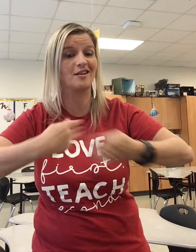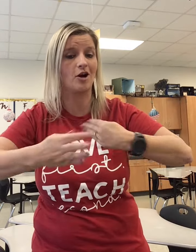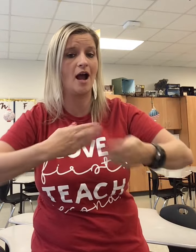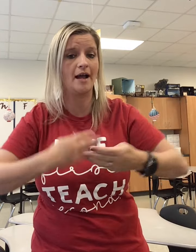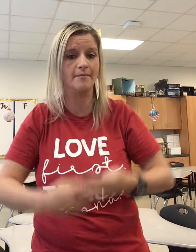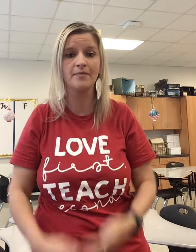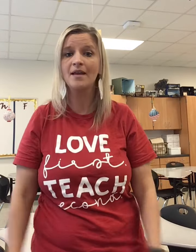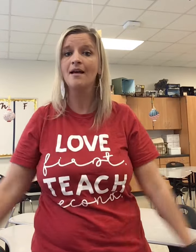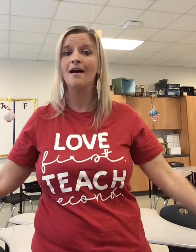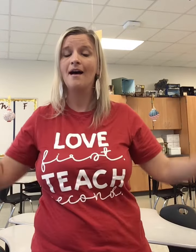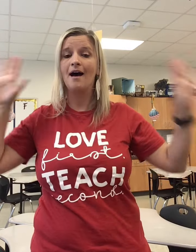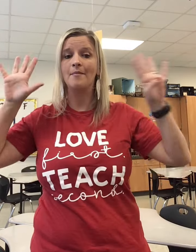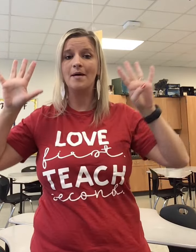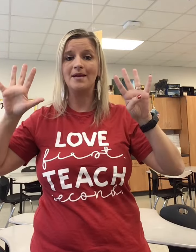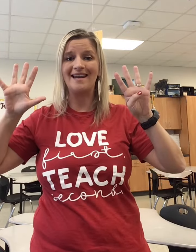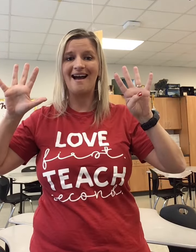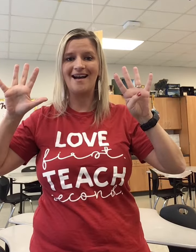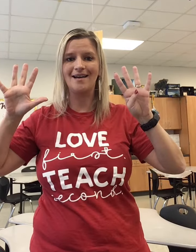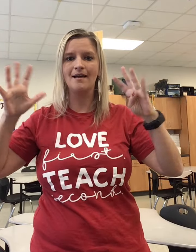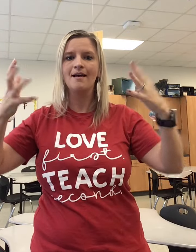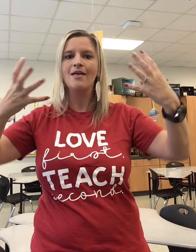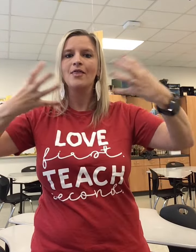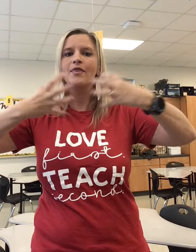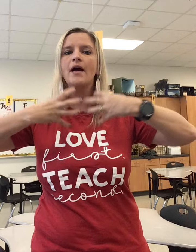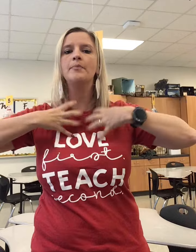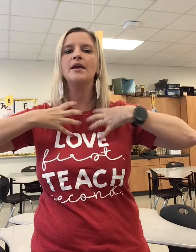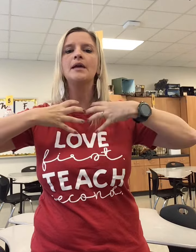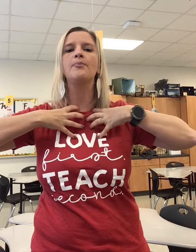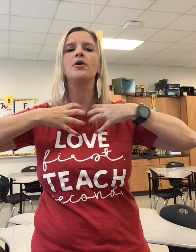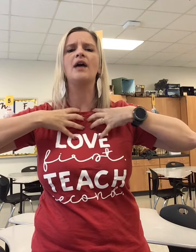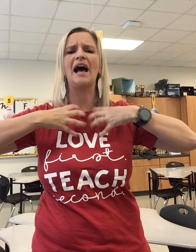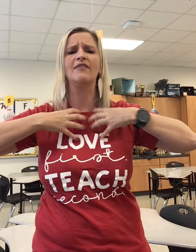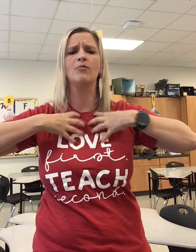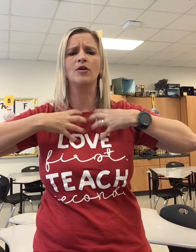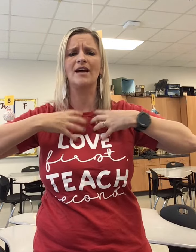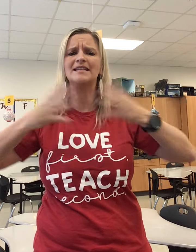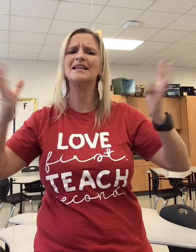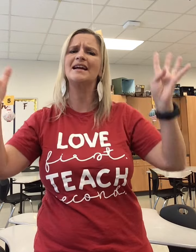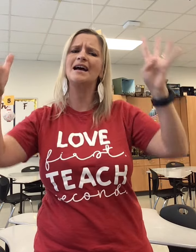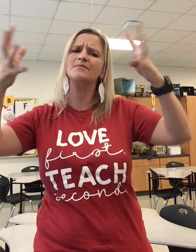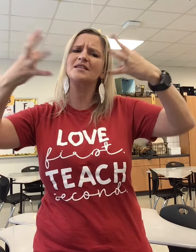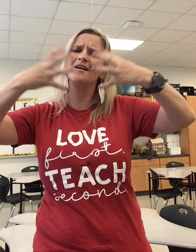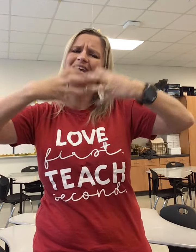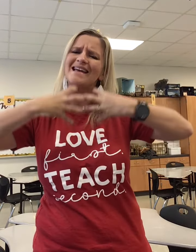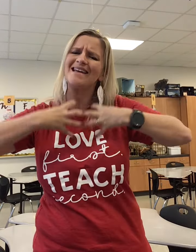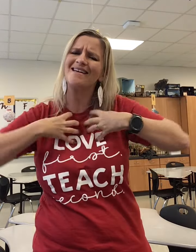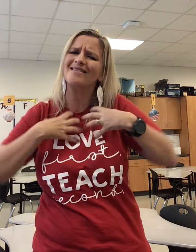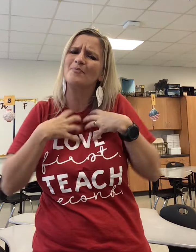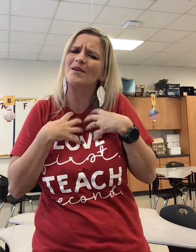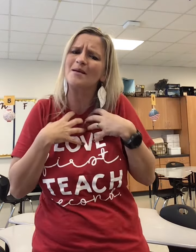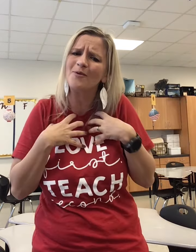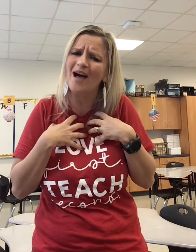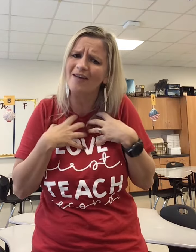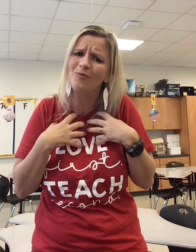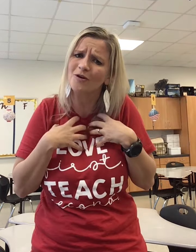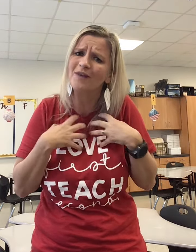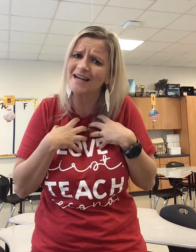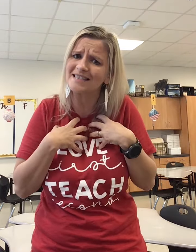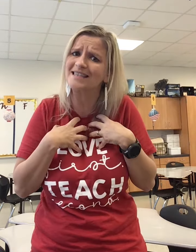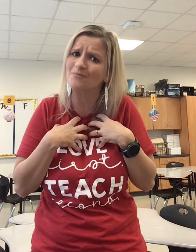the crime. Amendment 9, the people have more rights. It comes on in. The people have more rights than